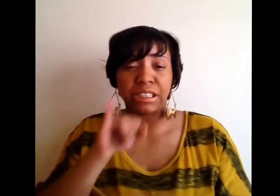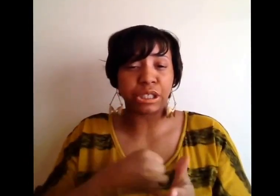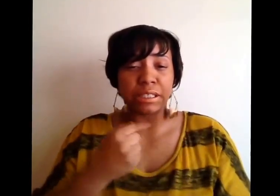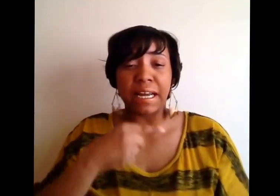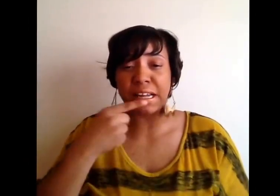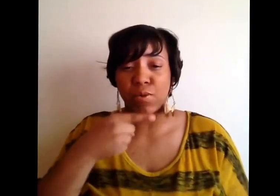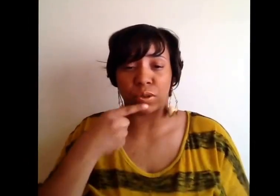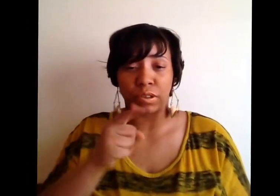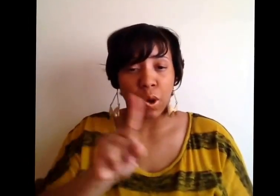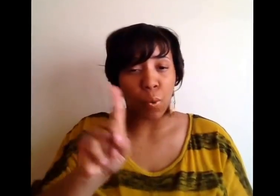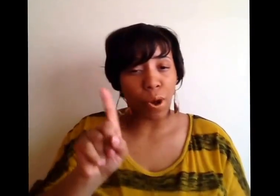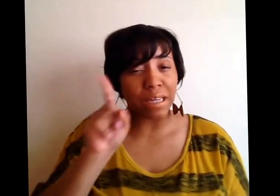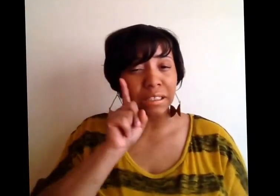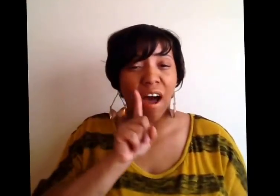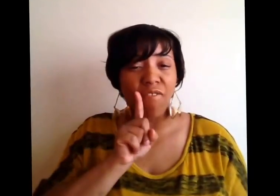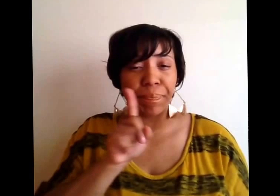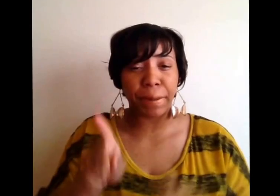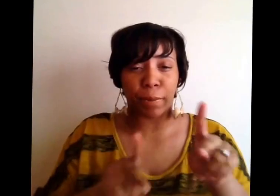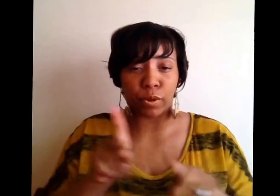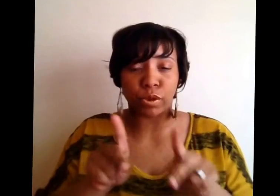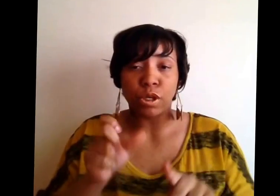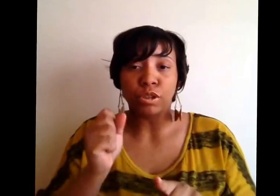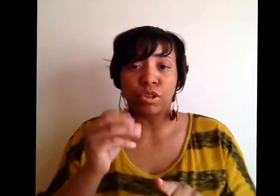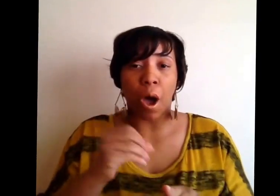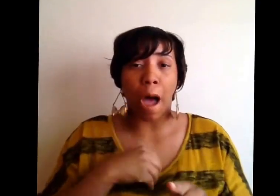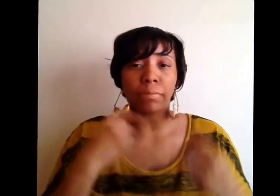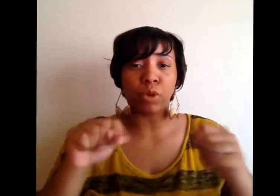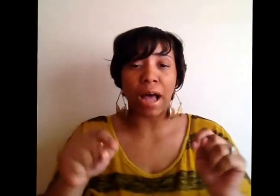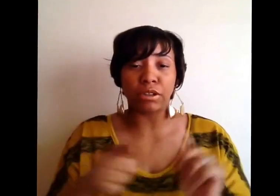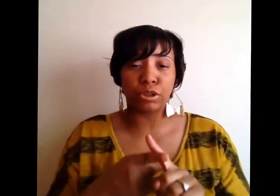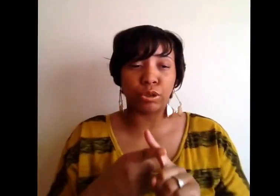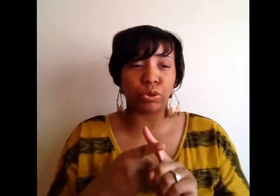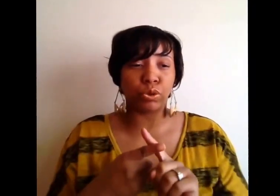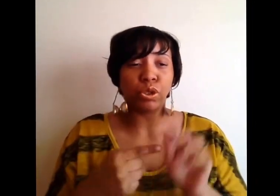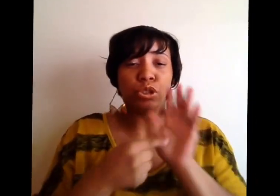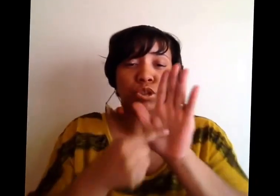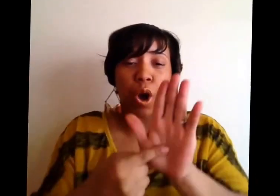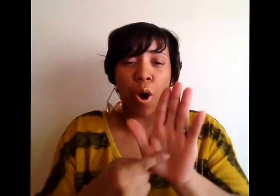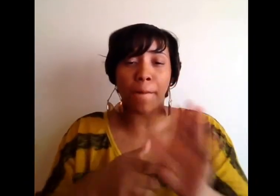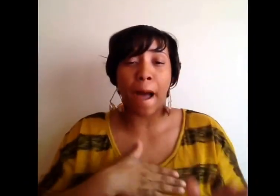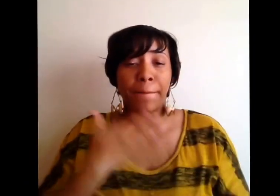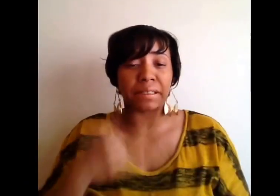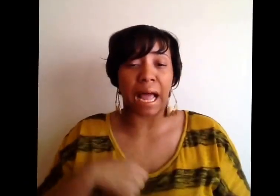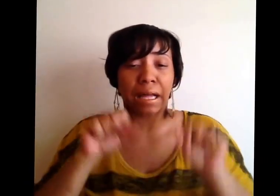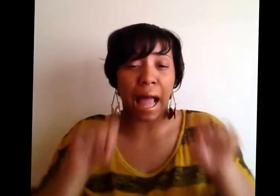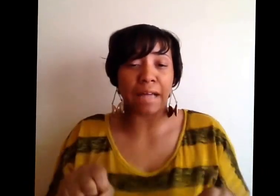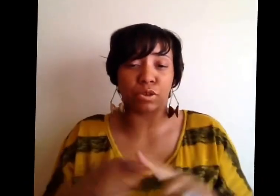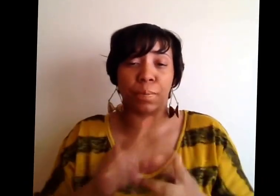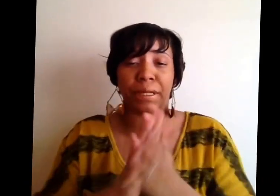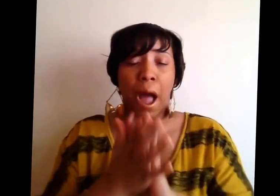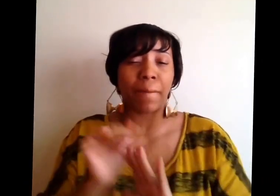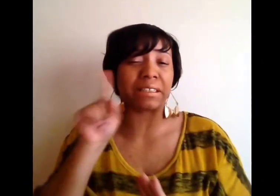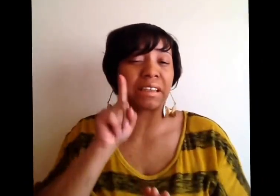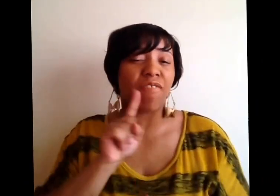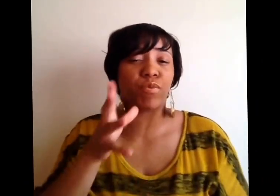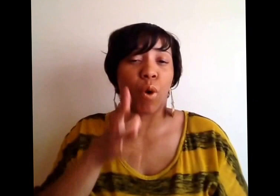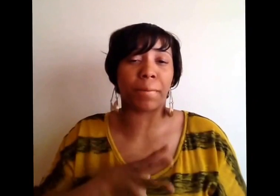It's just hearing. What is deaf people? So I'm trying to show my best I can to become a deaf woman